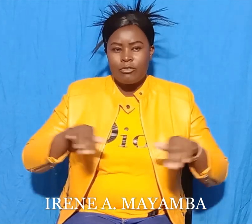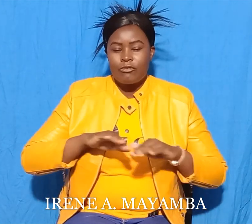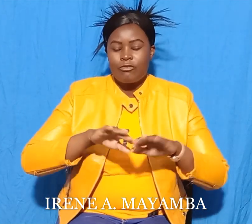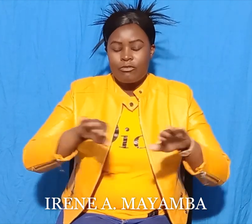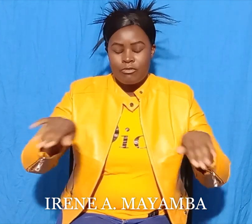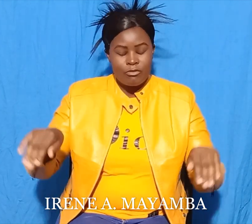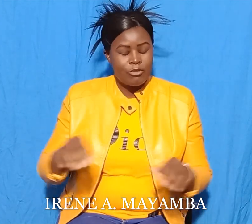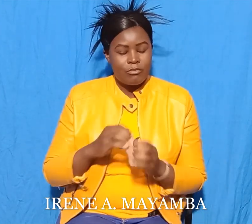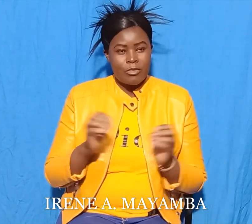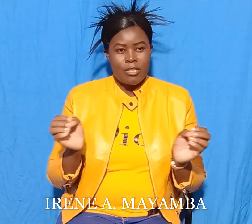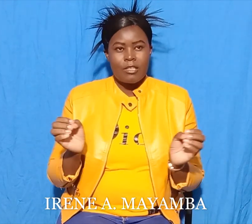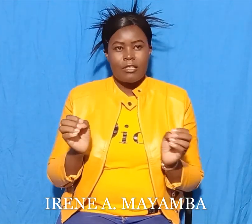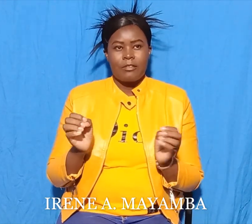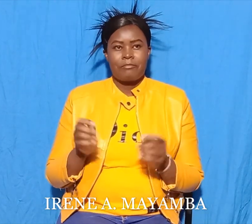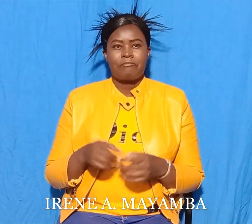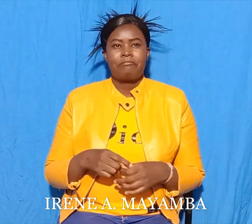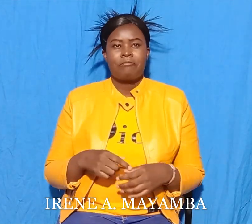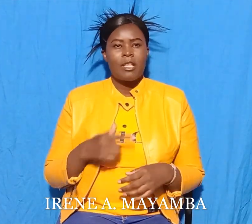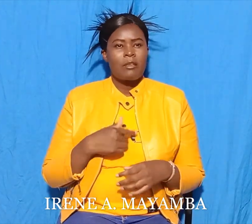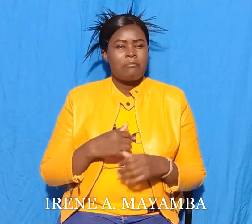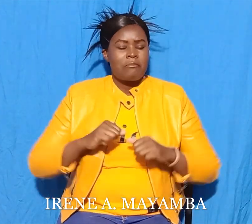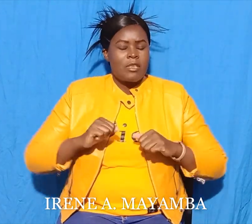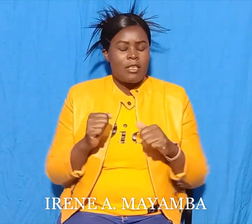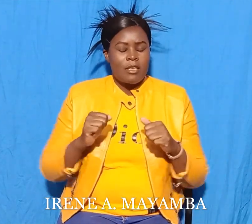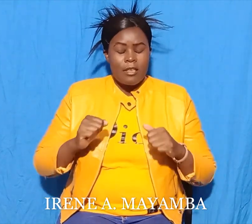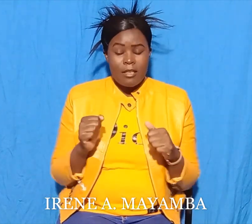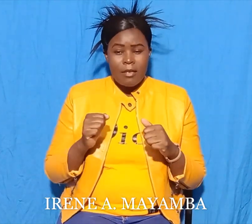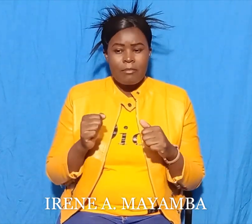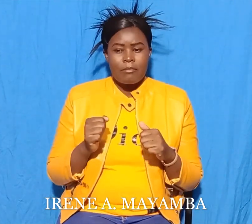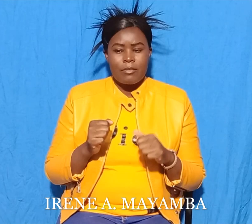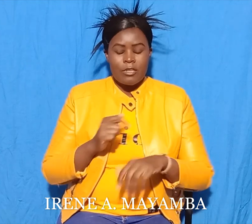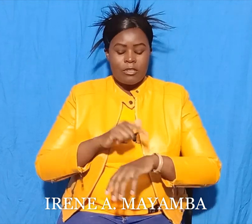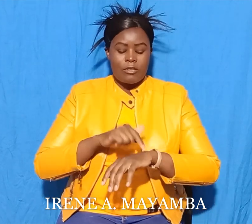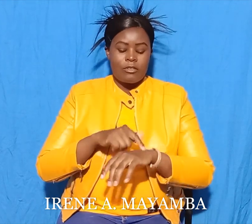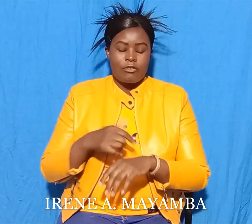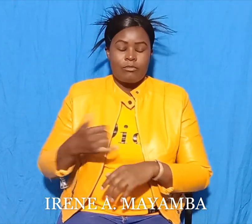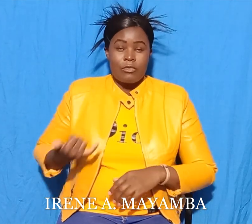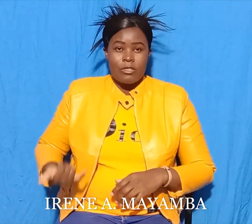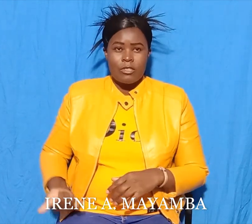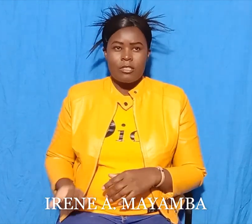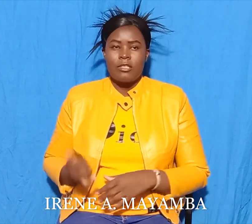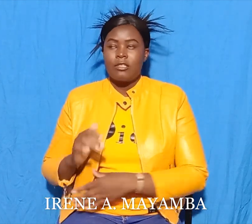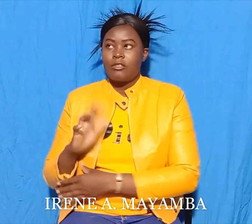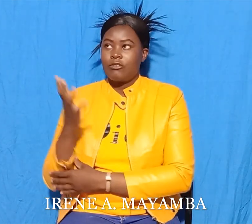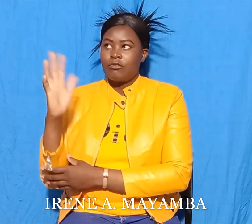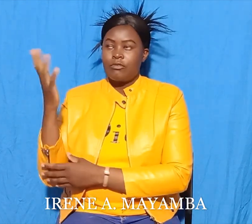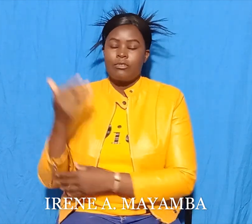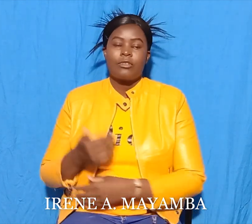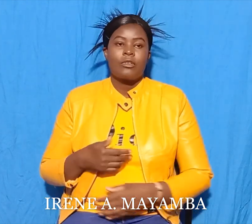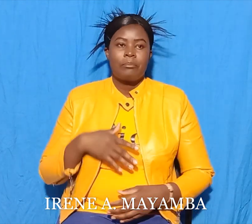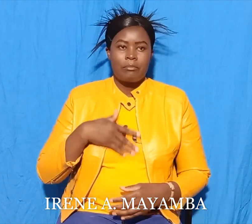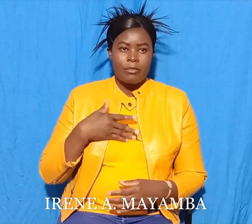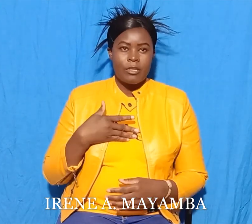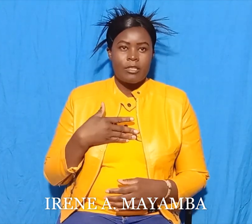I shall be happier if I stay on my tree. Oh no, no,